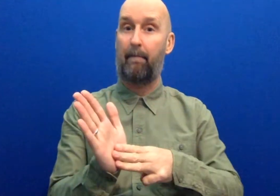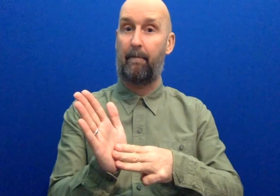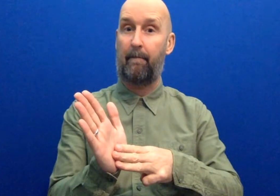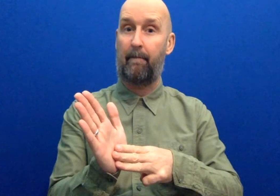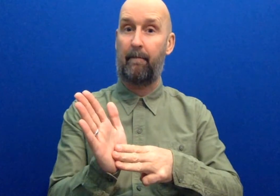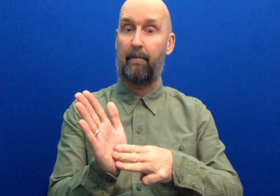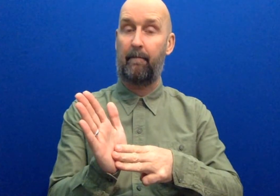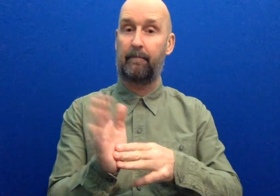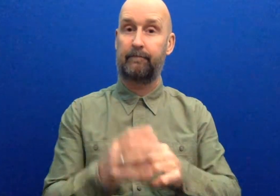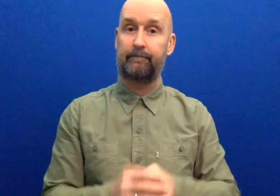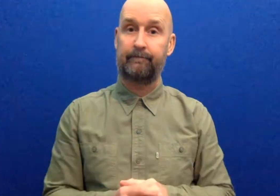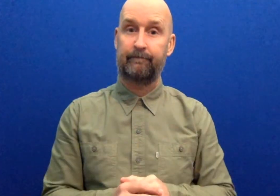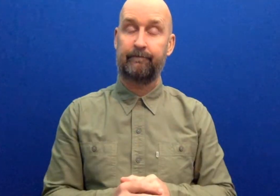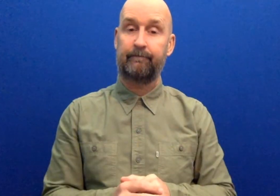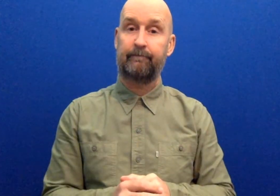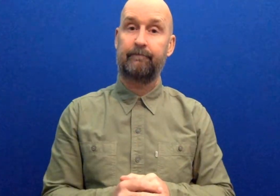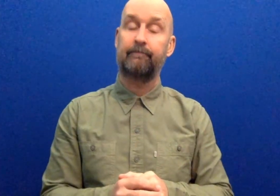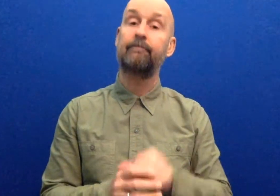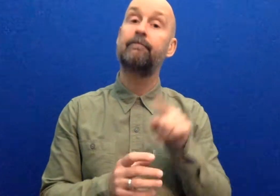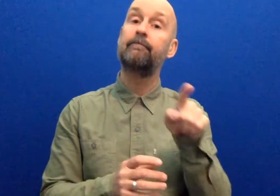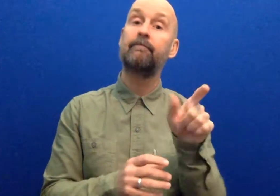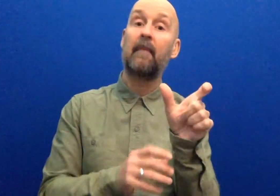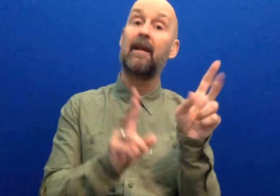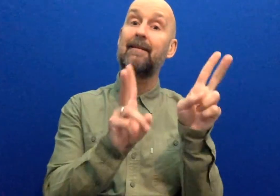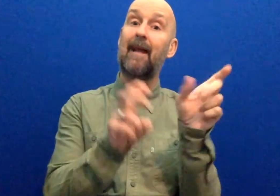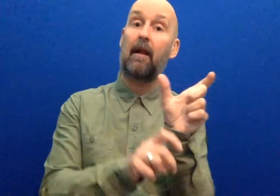The word RISE in the heading.